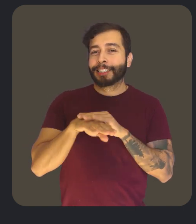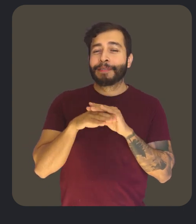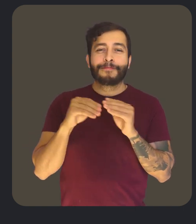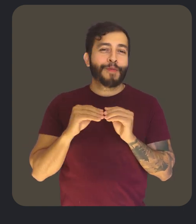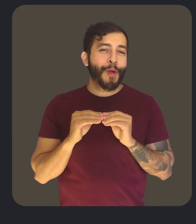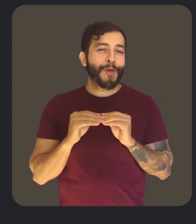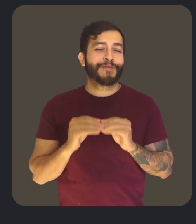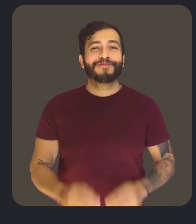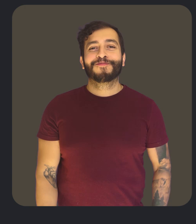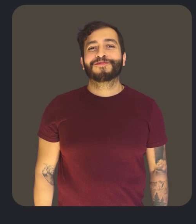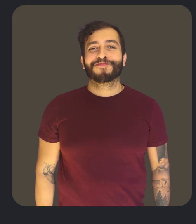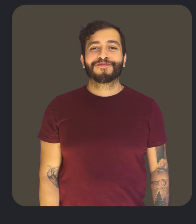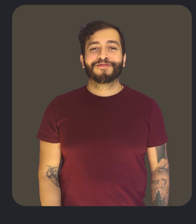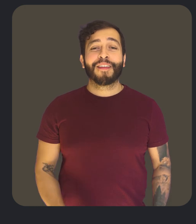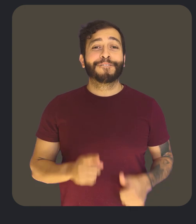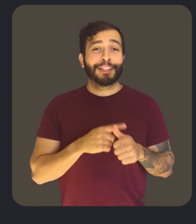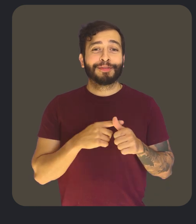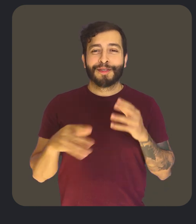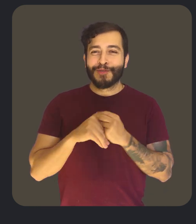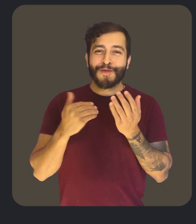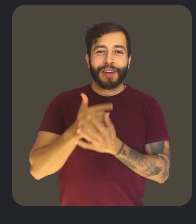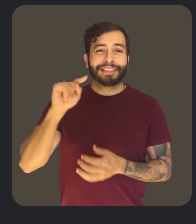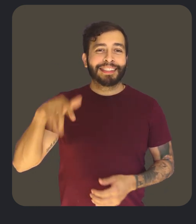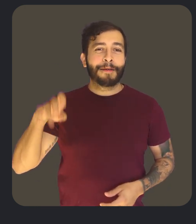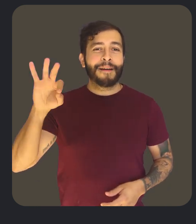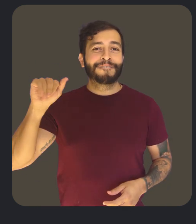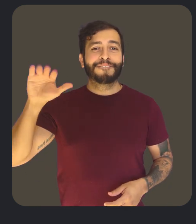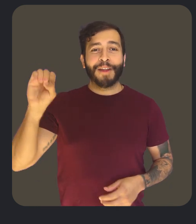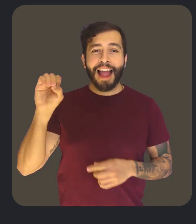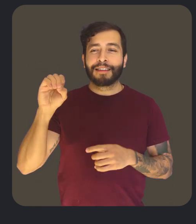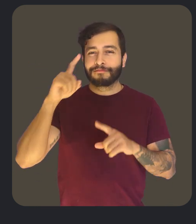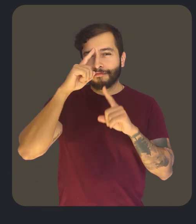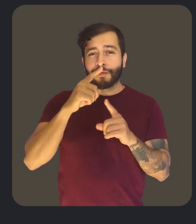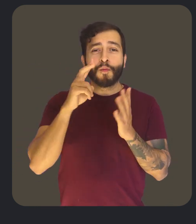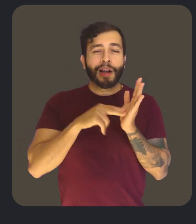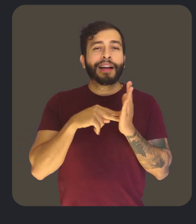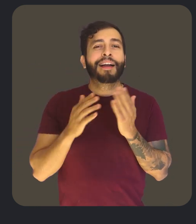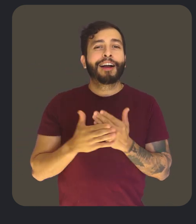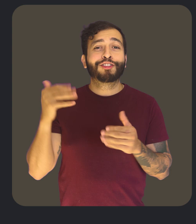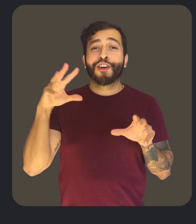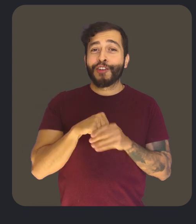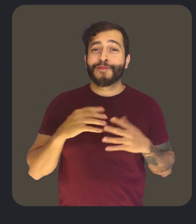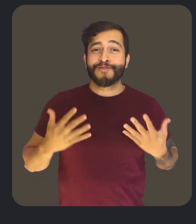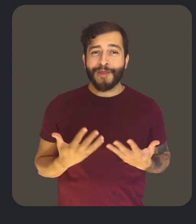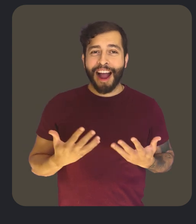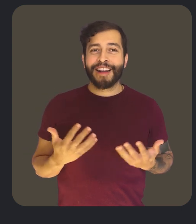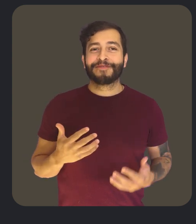and much more. First up, we've added new typefaces to Google fonts specifically designed to make reading easier, including